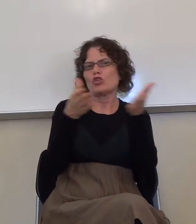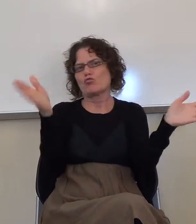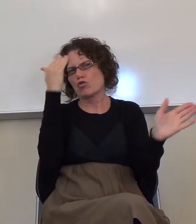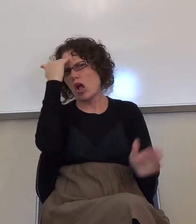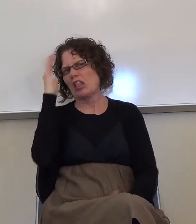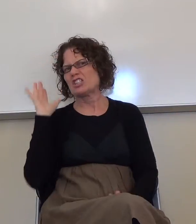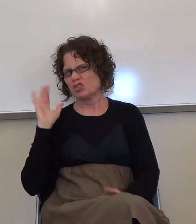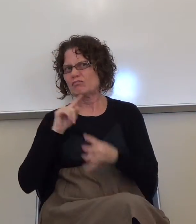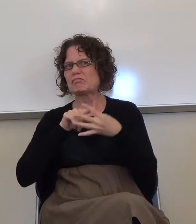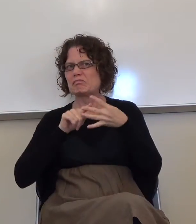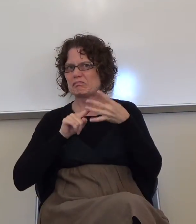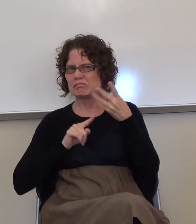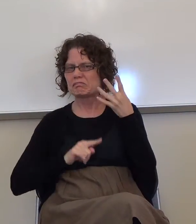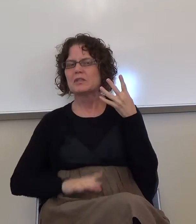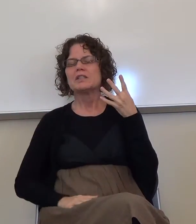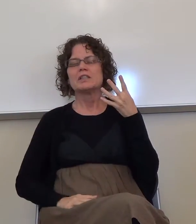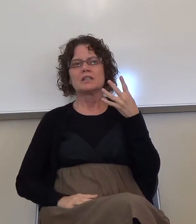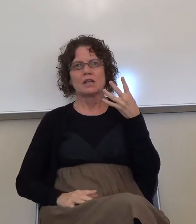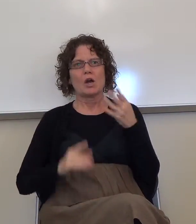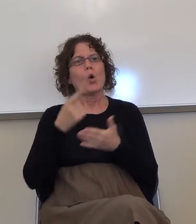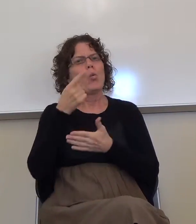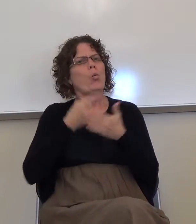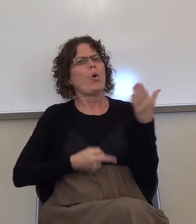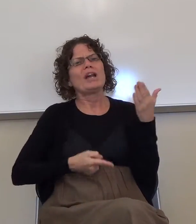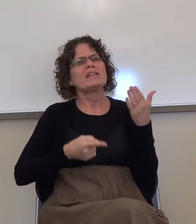What is a restatement?